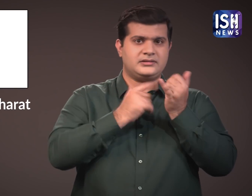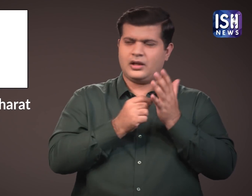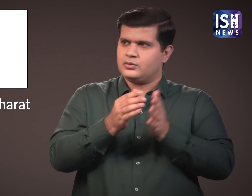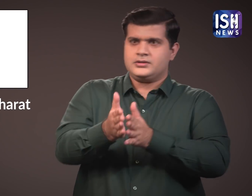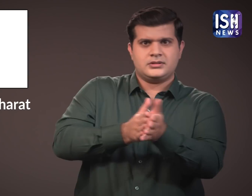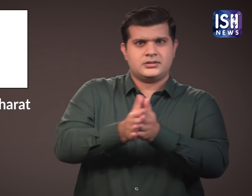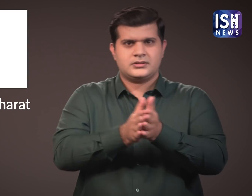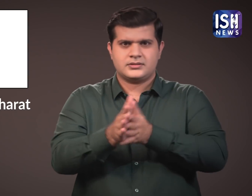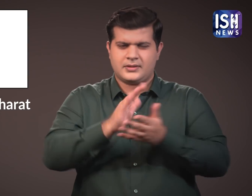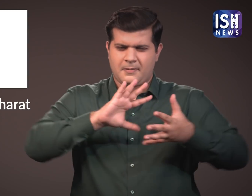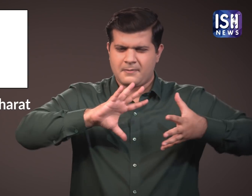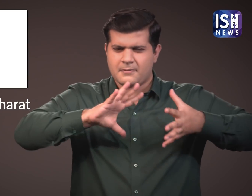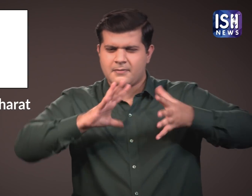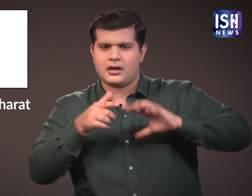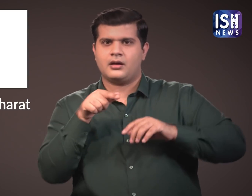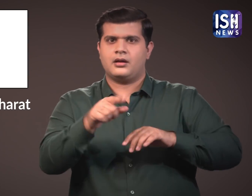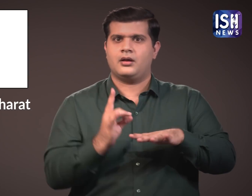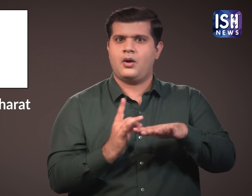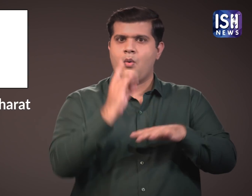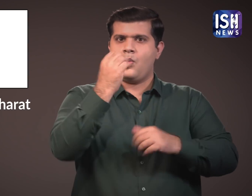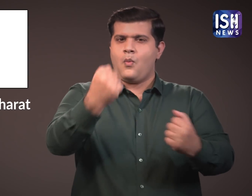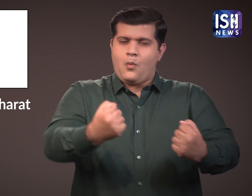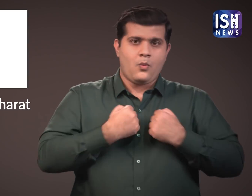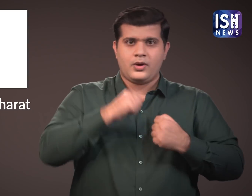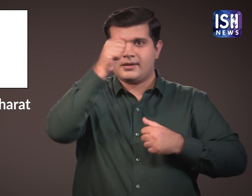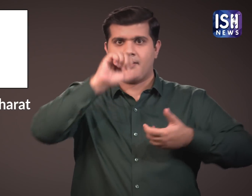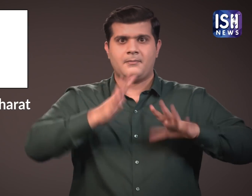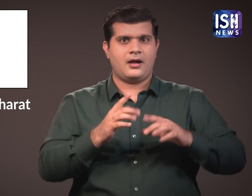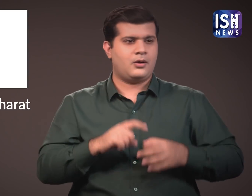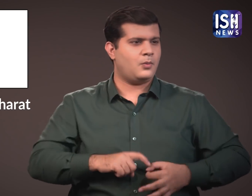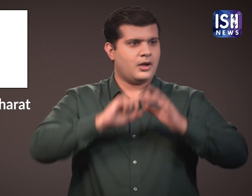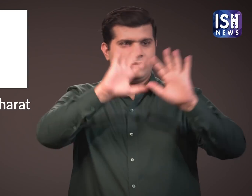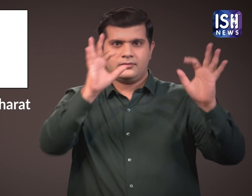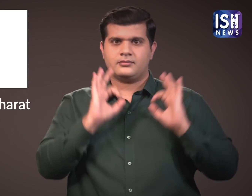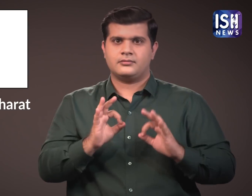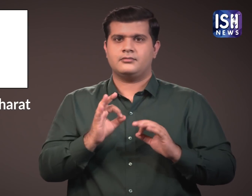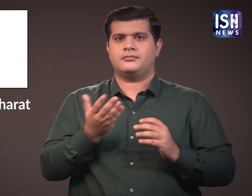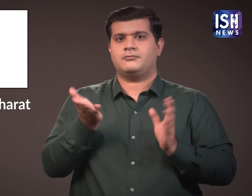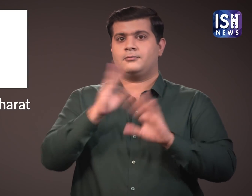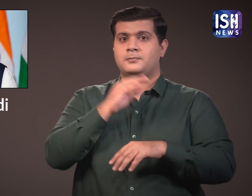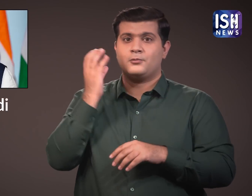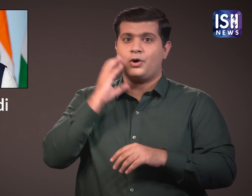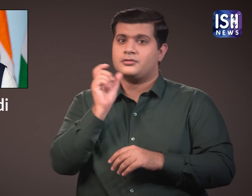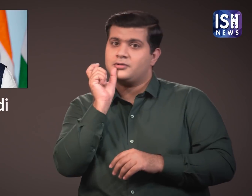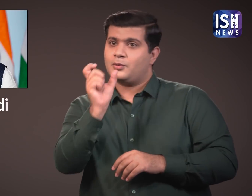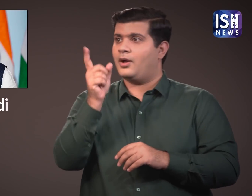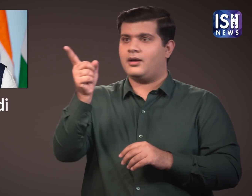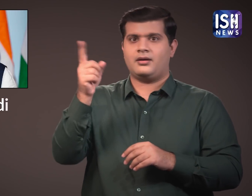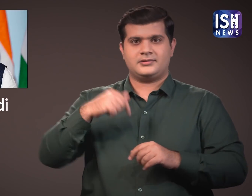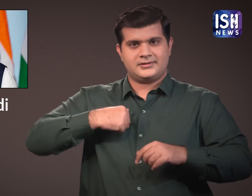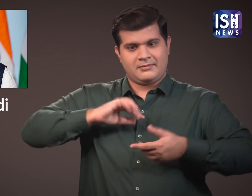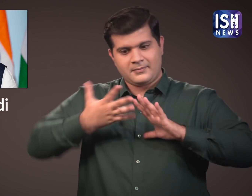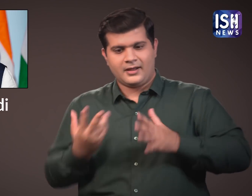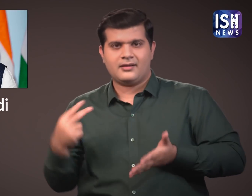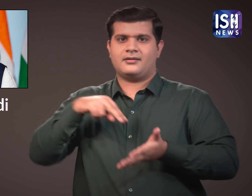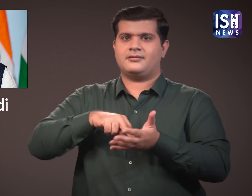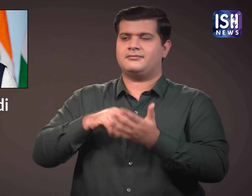Motivated by this, ISRO produced the spacecraft in India. ISRO was grateful towards Modi's initiative